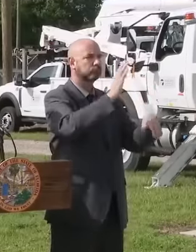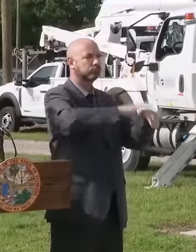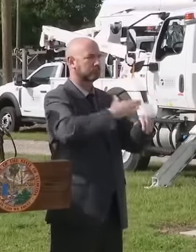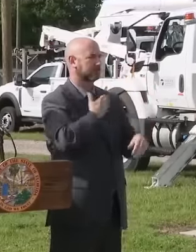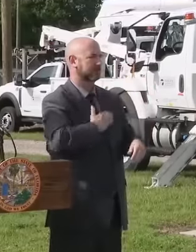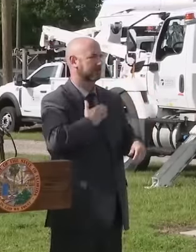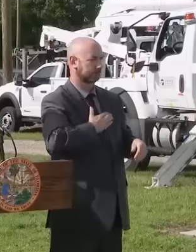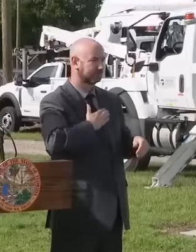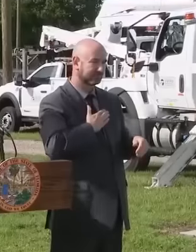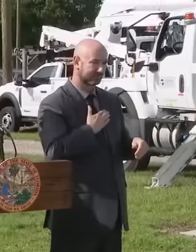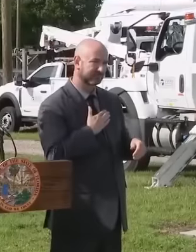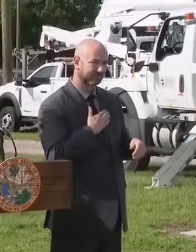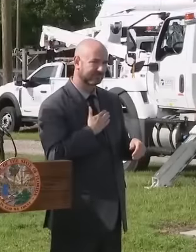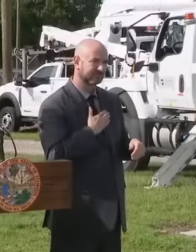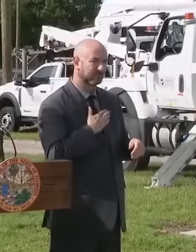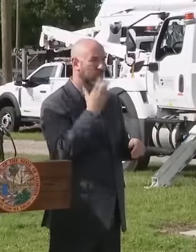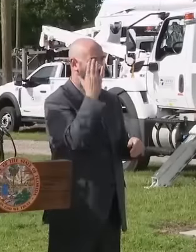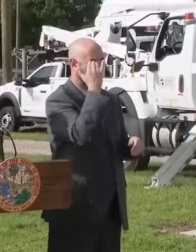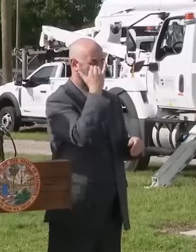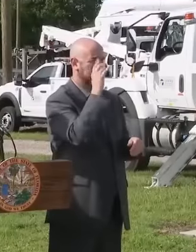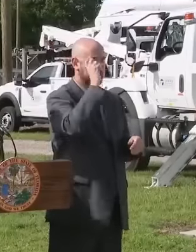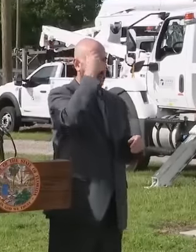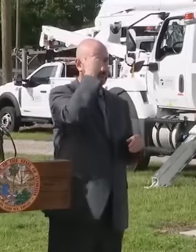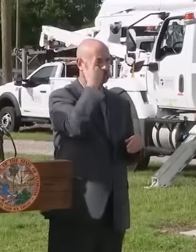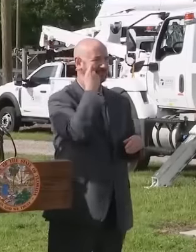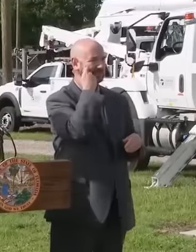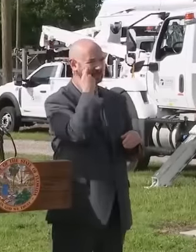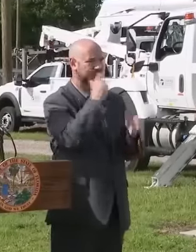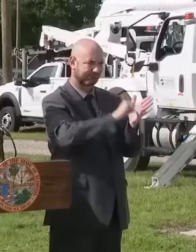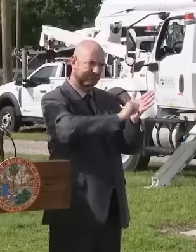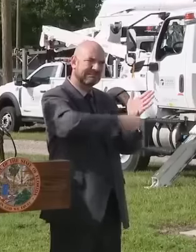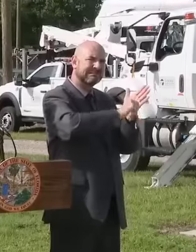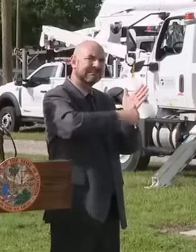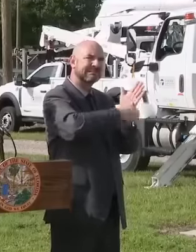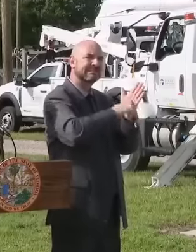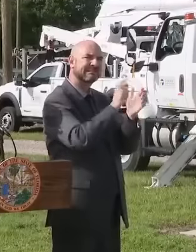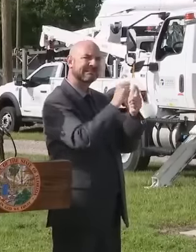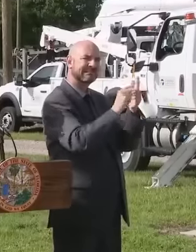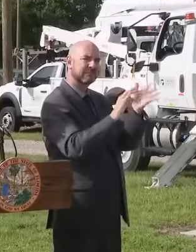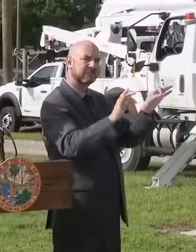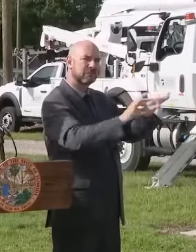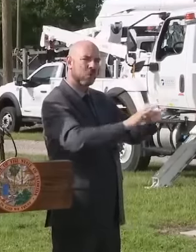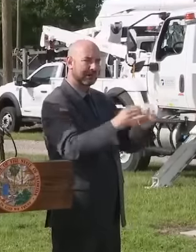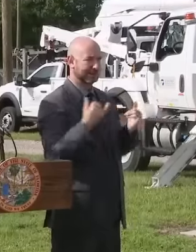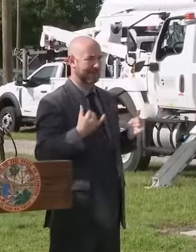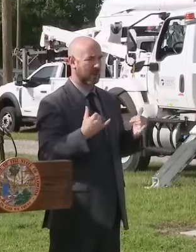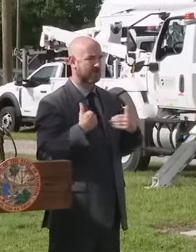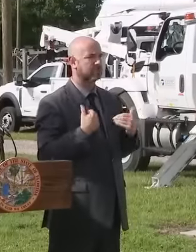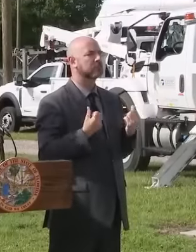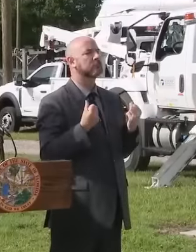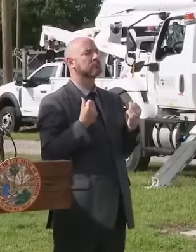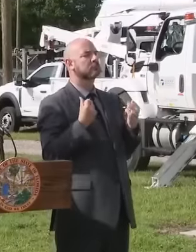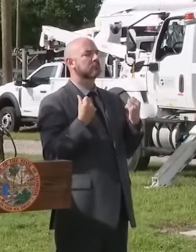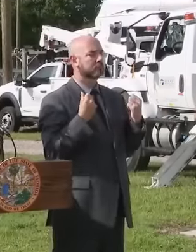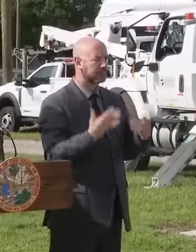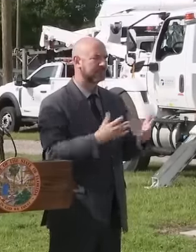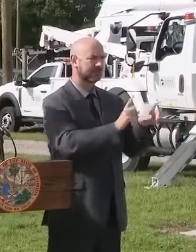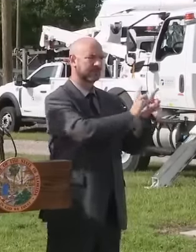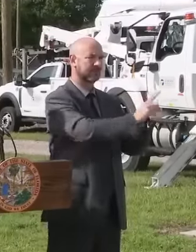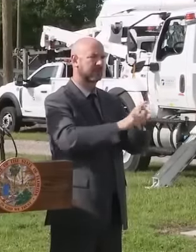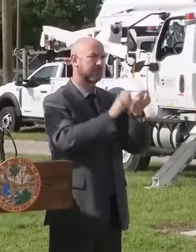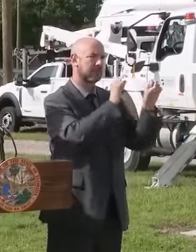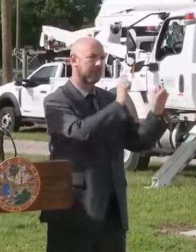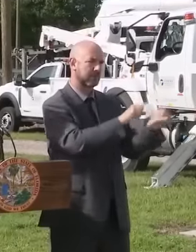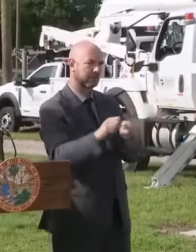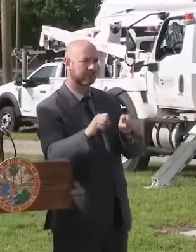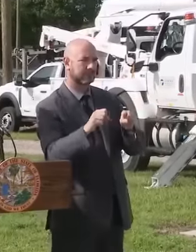makes a very, very clear point is that there's a wide range of possibilities. Each and every homeowner, each and every business